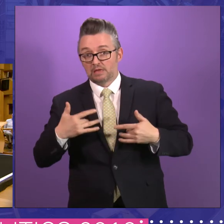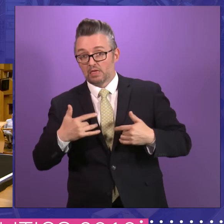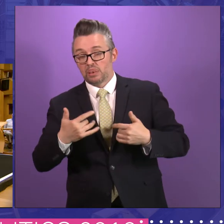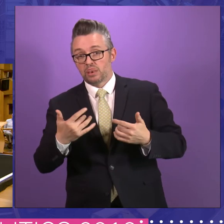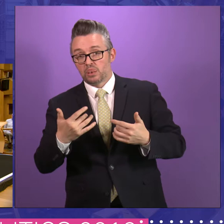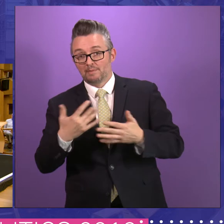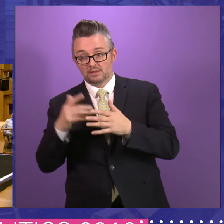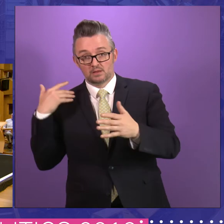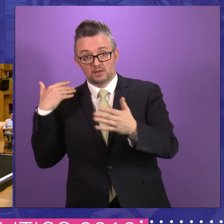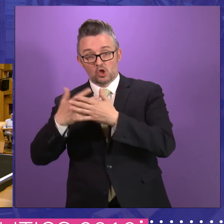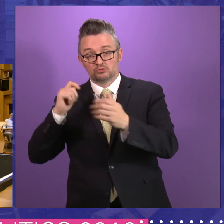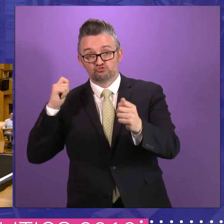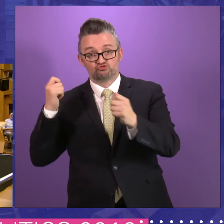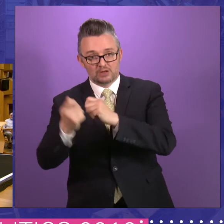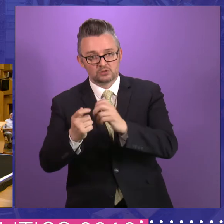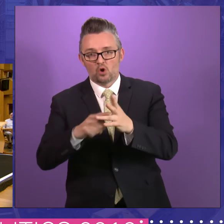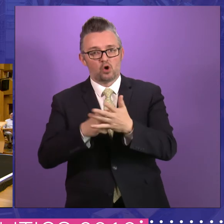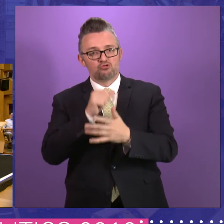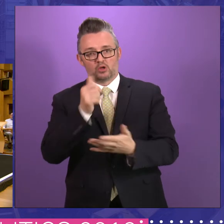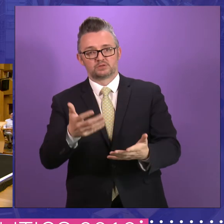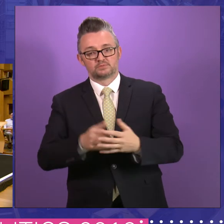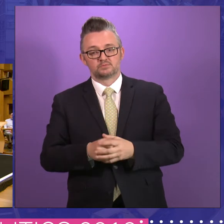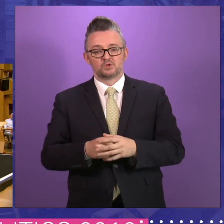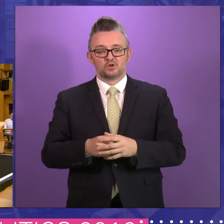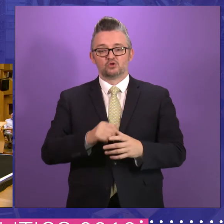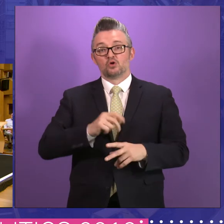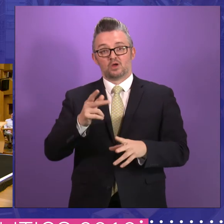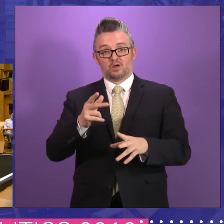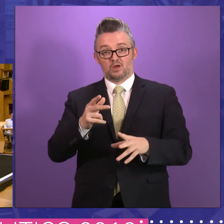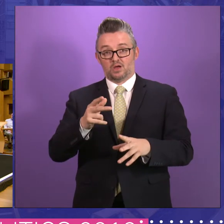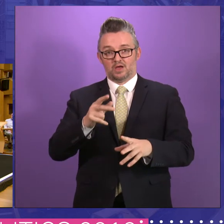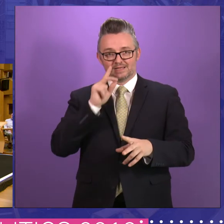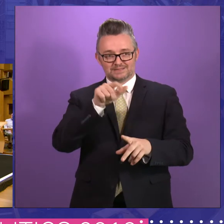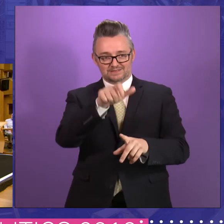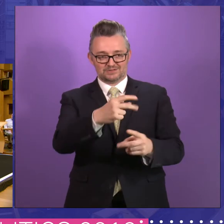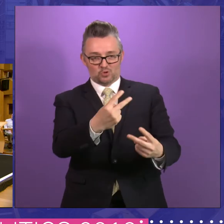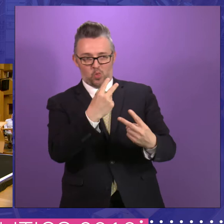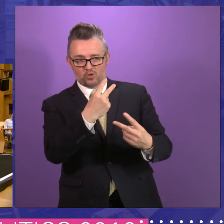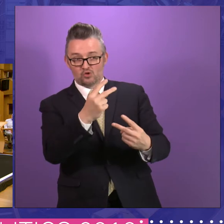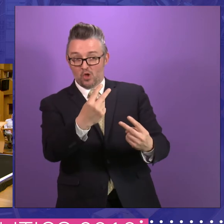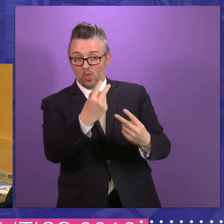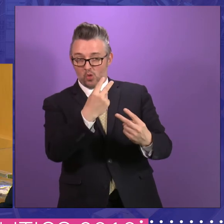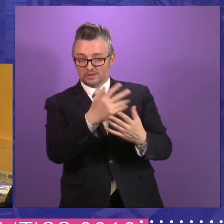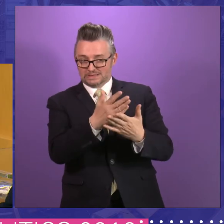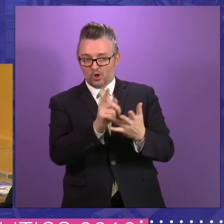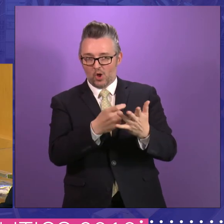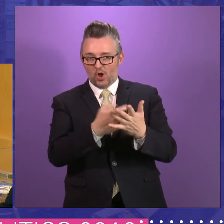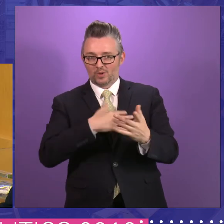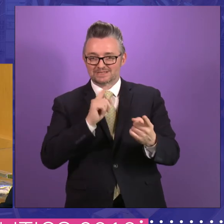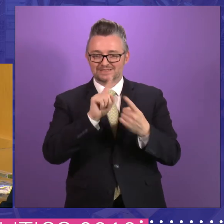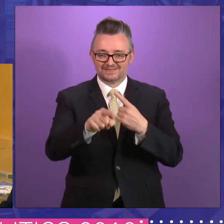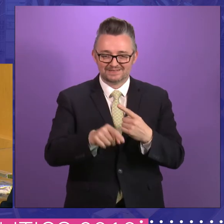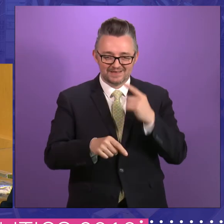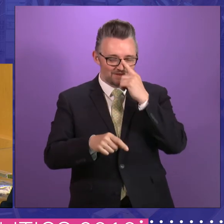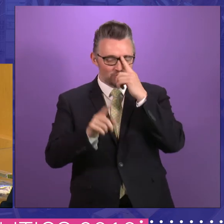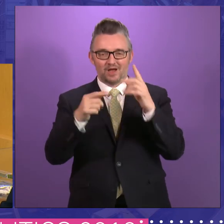whether that has changed over the 20 years of this parliament. Robin, I can see you looking at me. I'm not sure whether that's quizzically or with enthusiasm. I'm trying